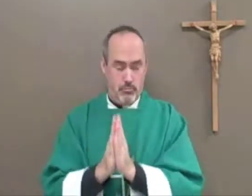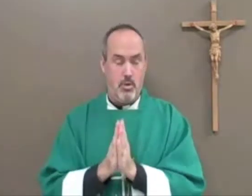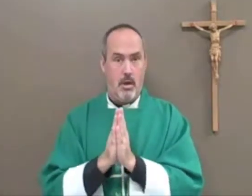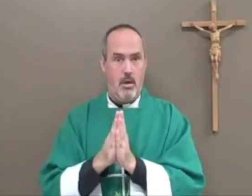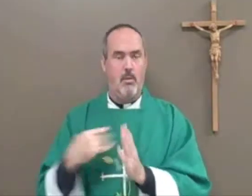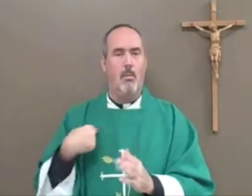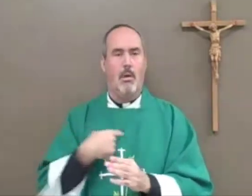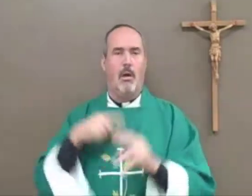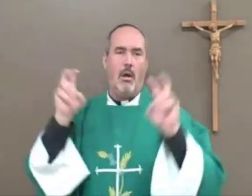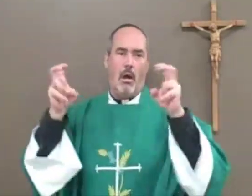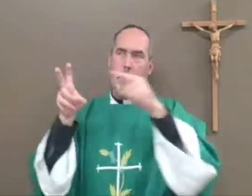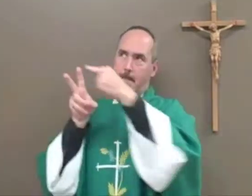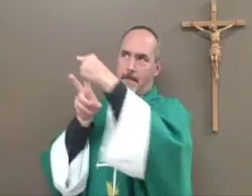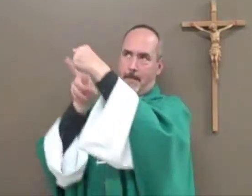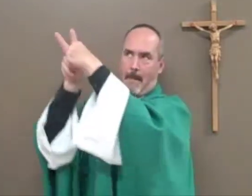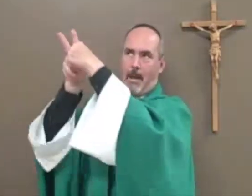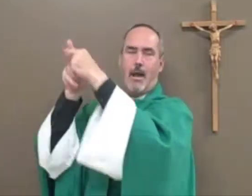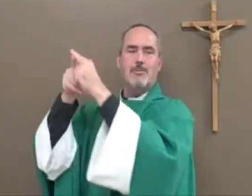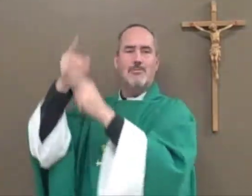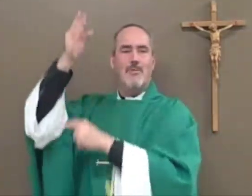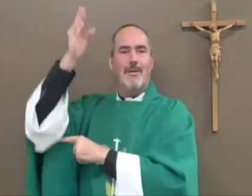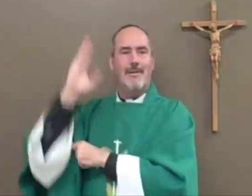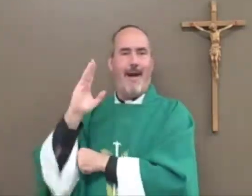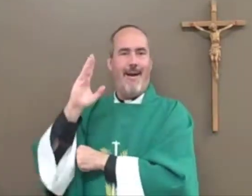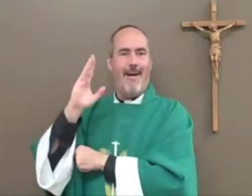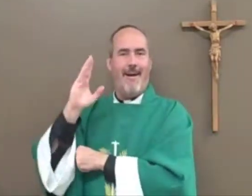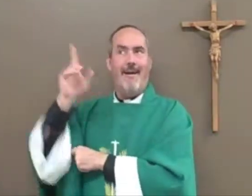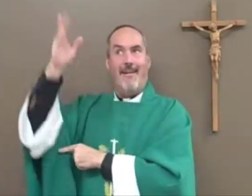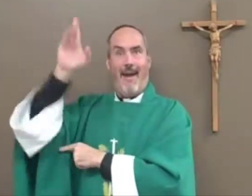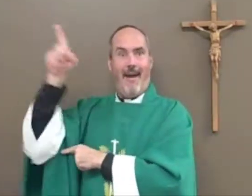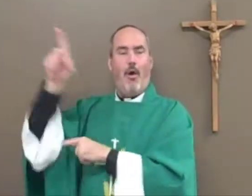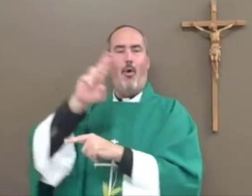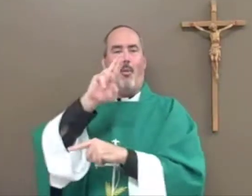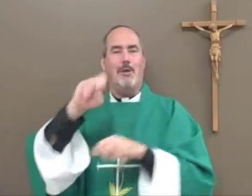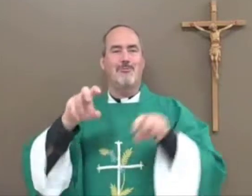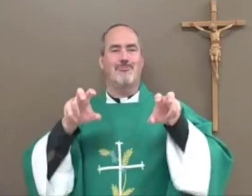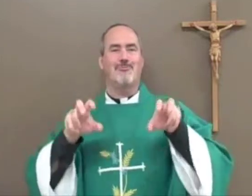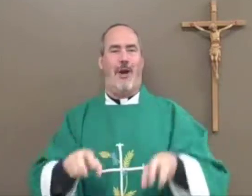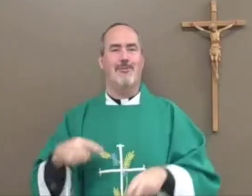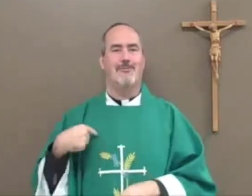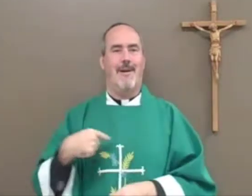When we pray, that's allowing us to plug into God and to recharge us.